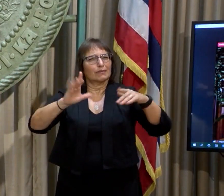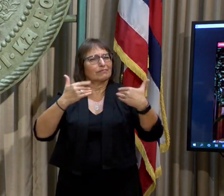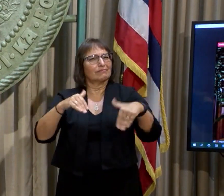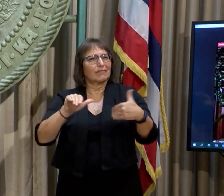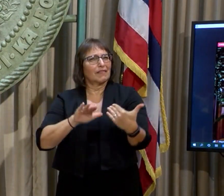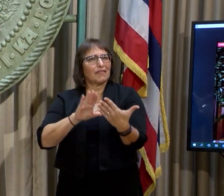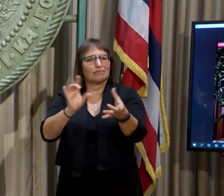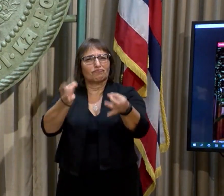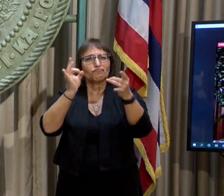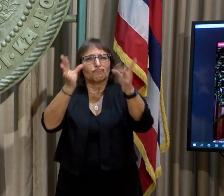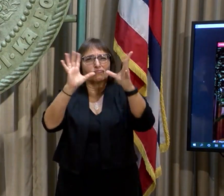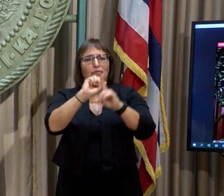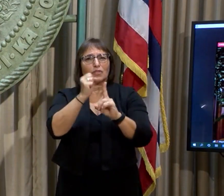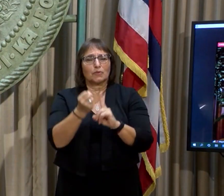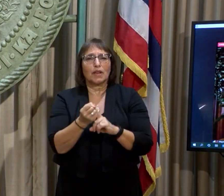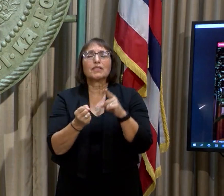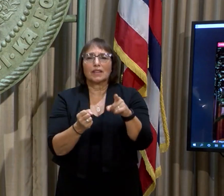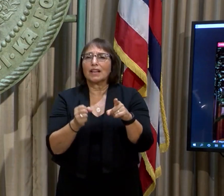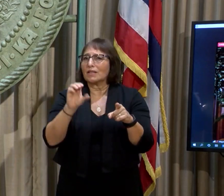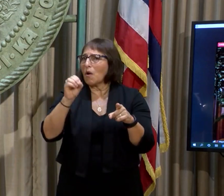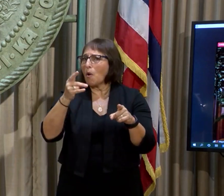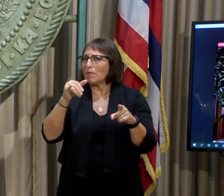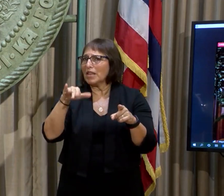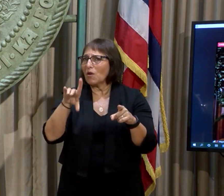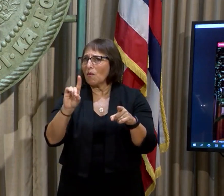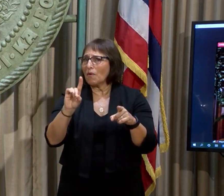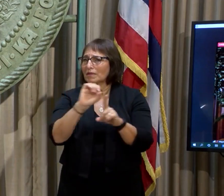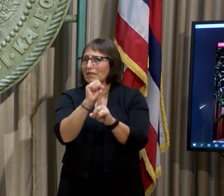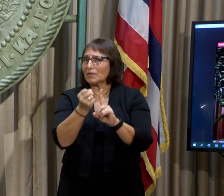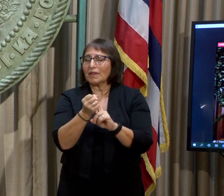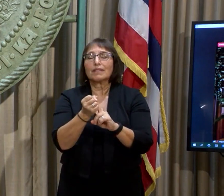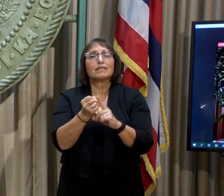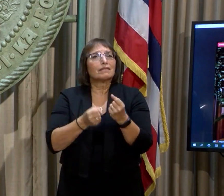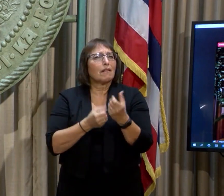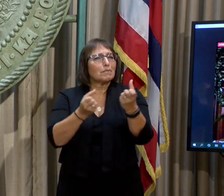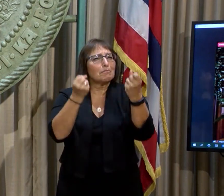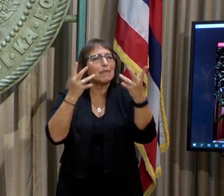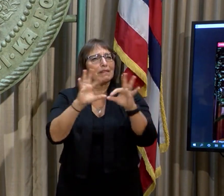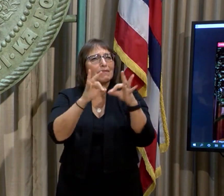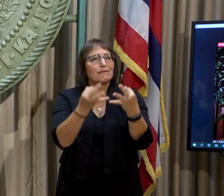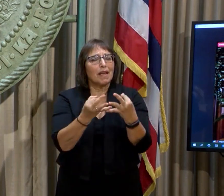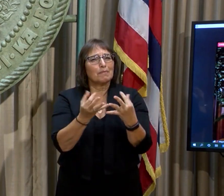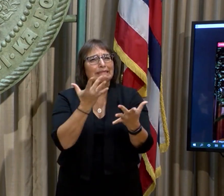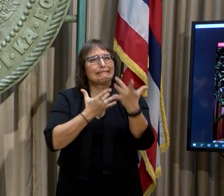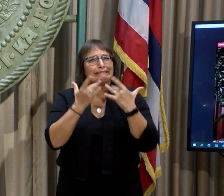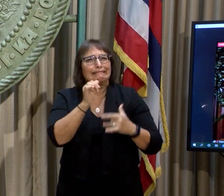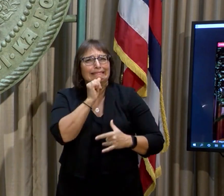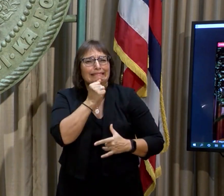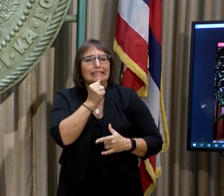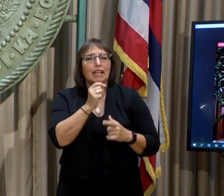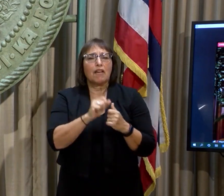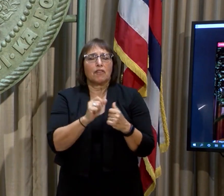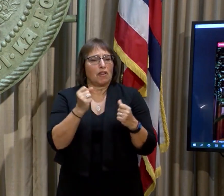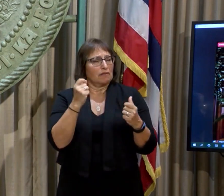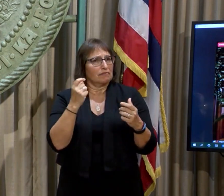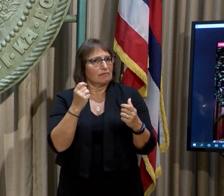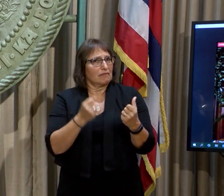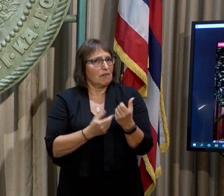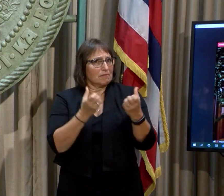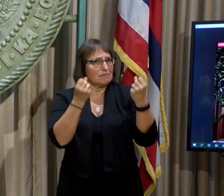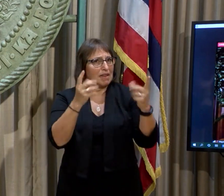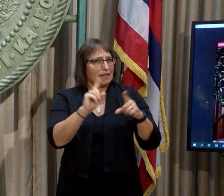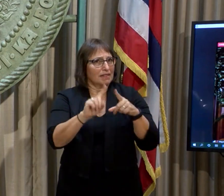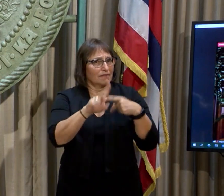of thousands of people, plunging families into tragedy, and taking a devastating toll on society.